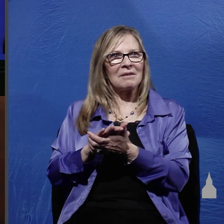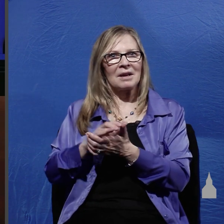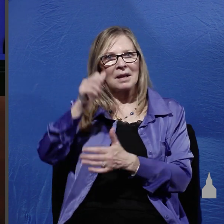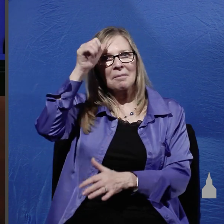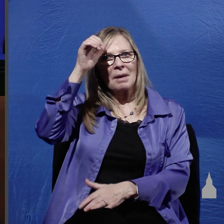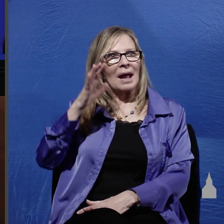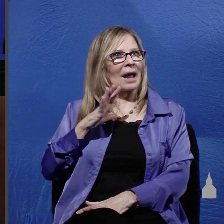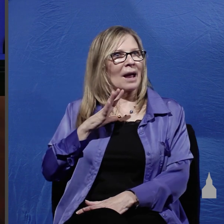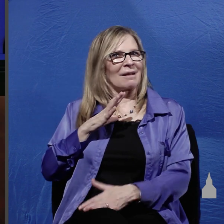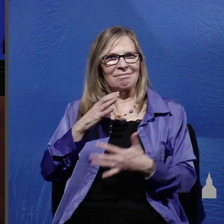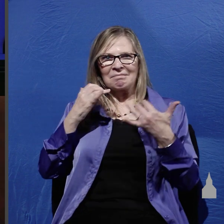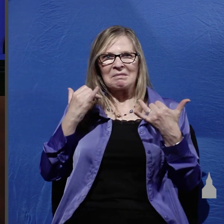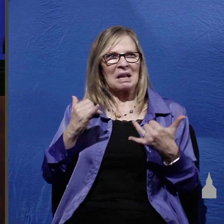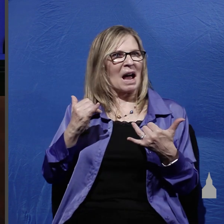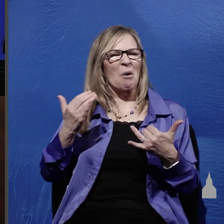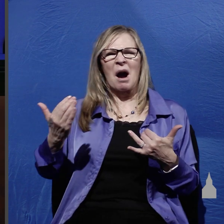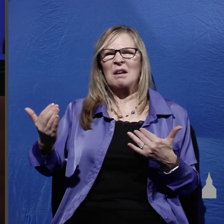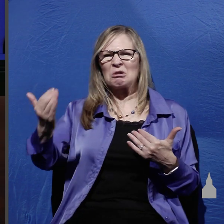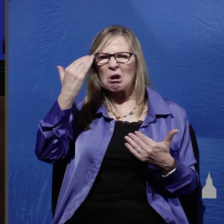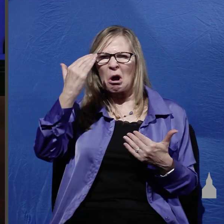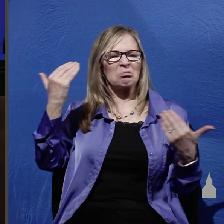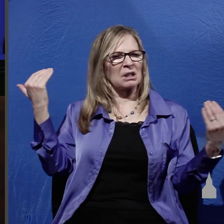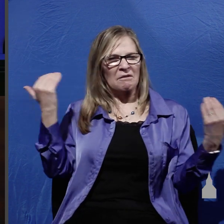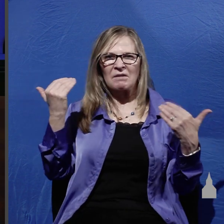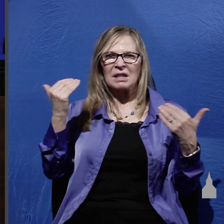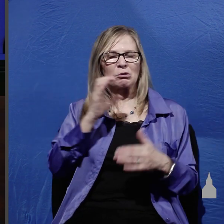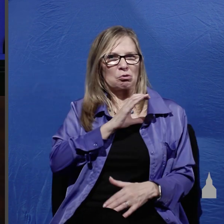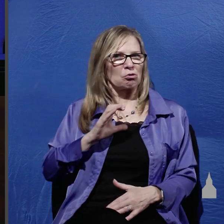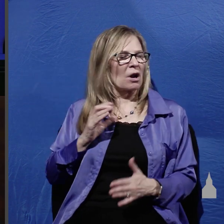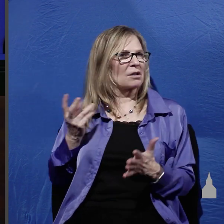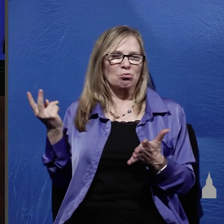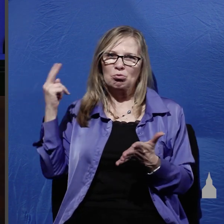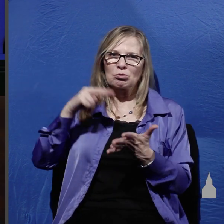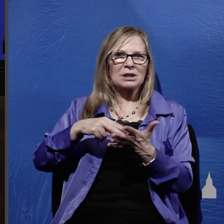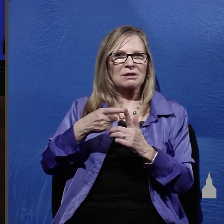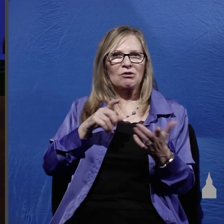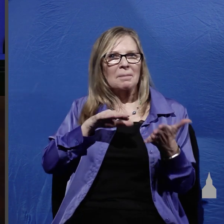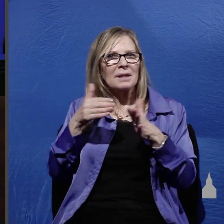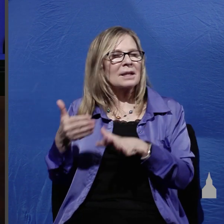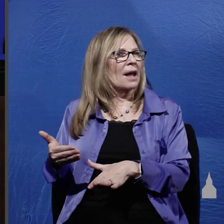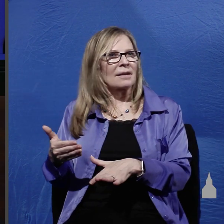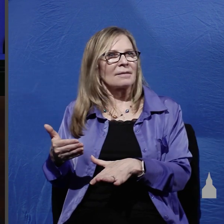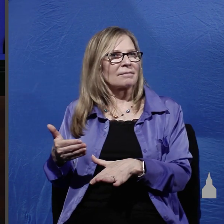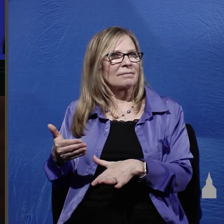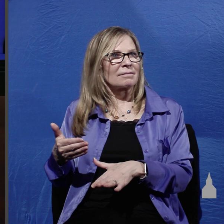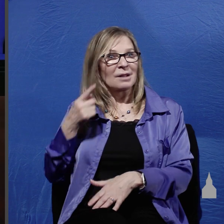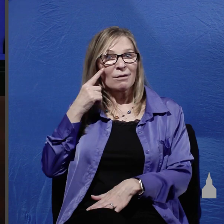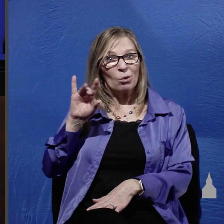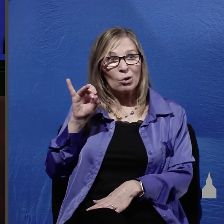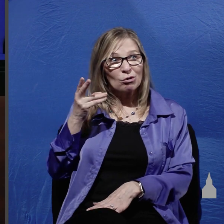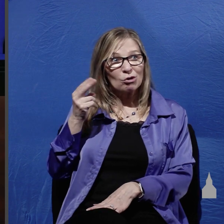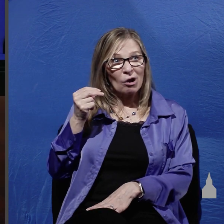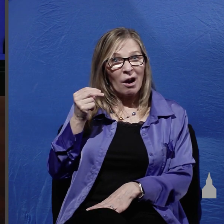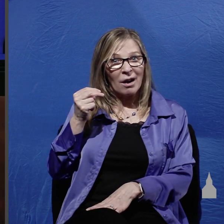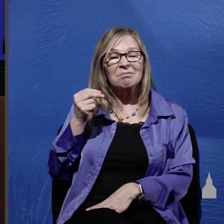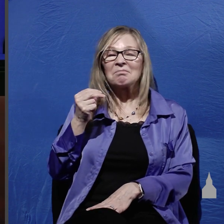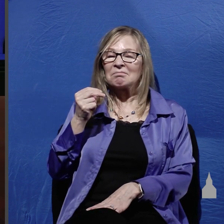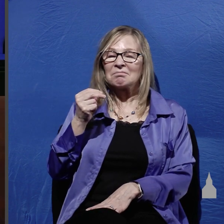he was now convinced that Christ had risen from the dead and for John the time of mourning